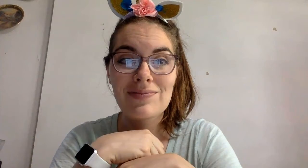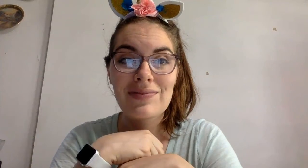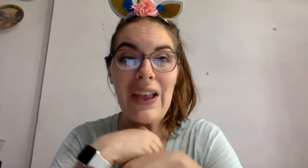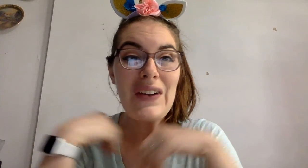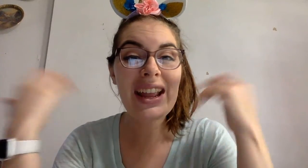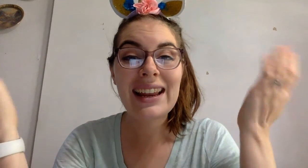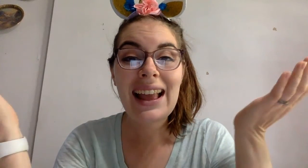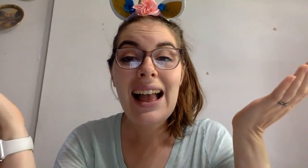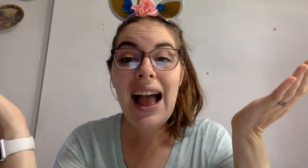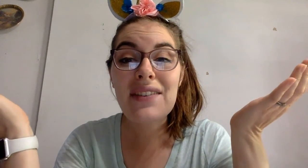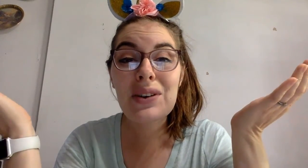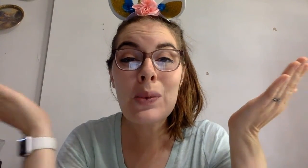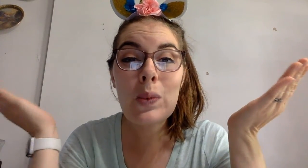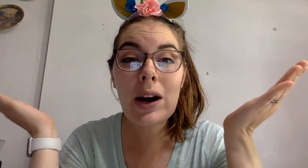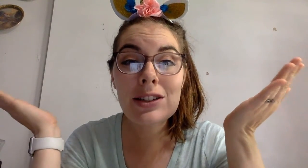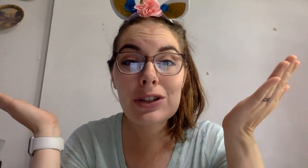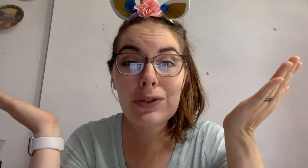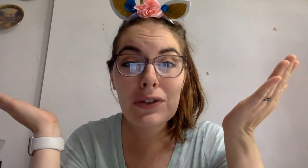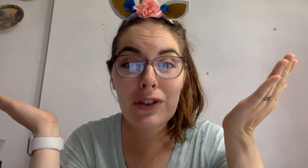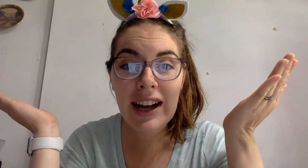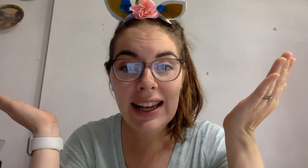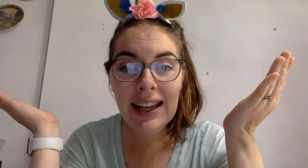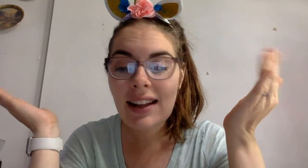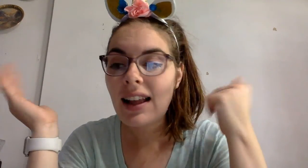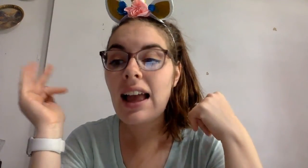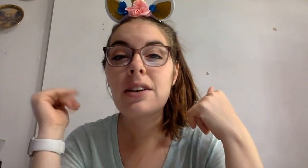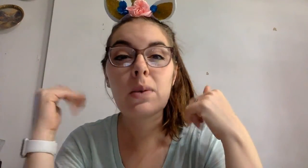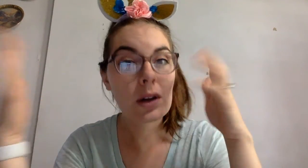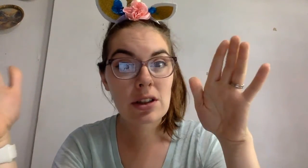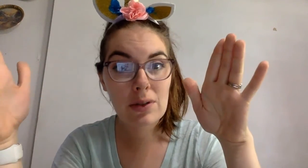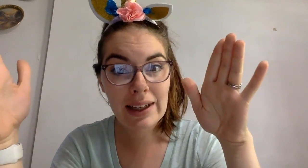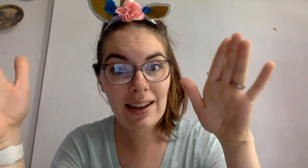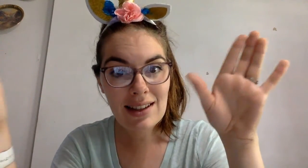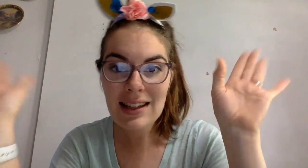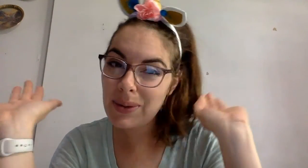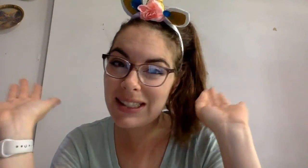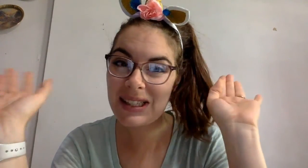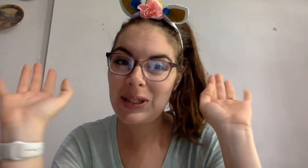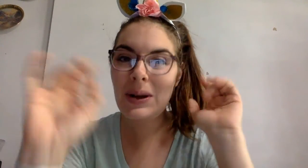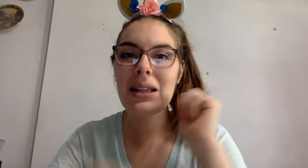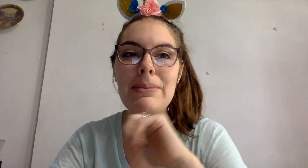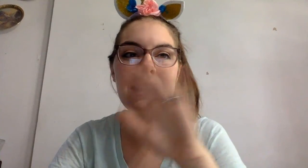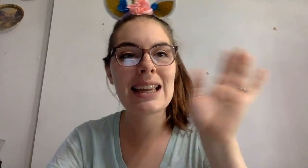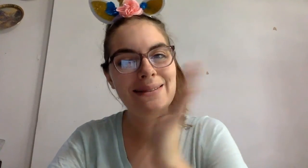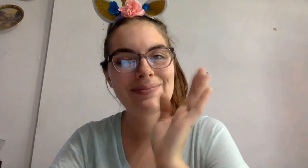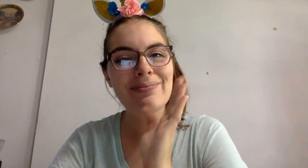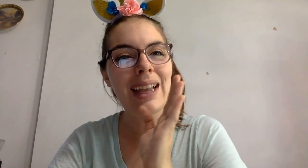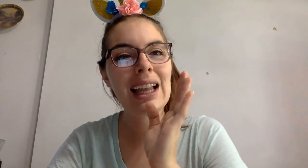All right, have a wonderful Friday day and a wonderful weekend, and I will see you on Monday. Bye.